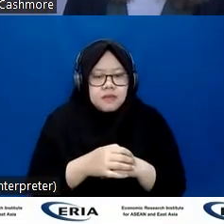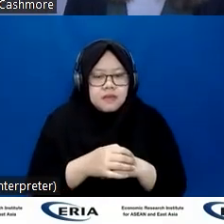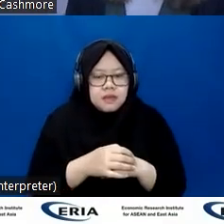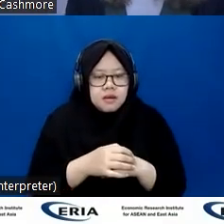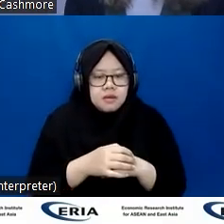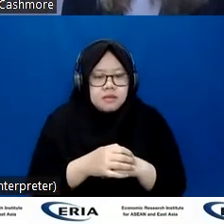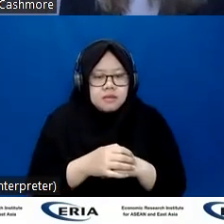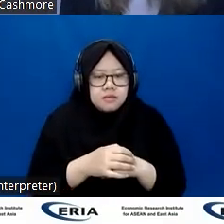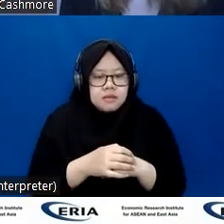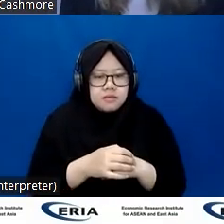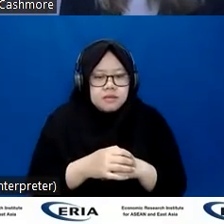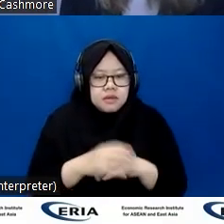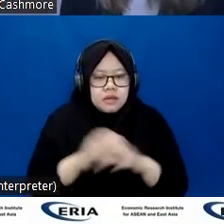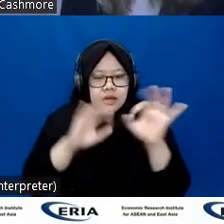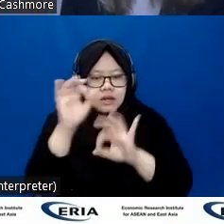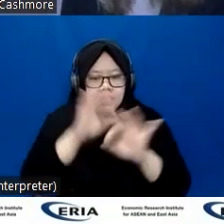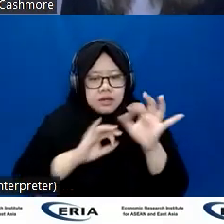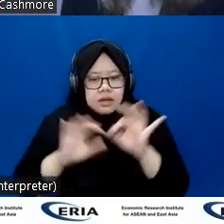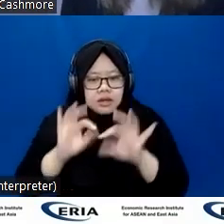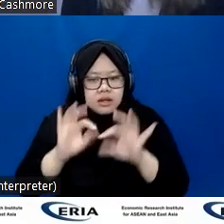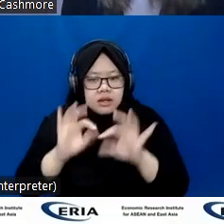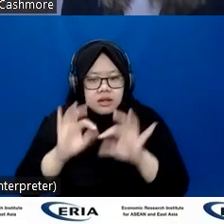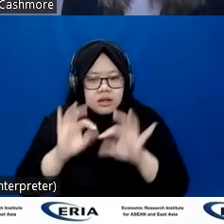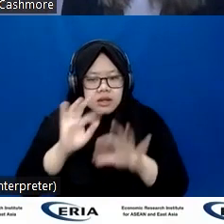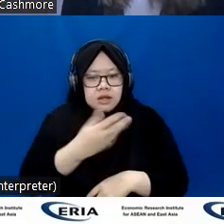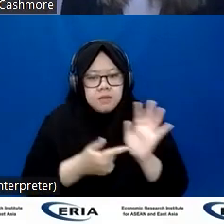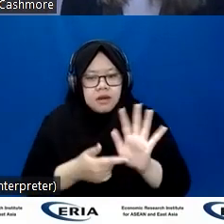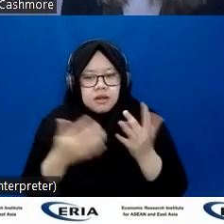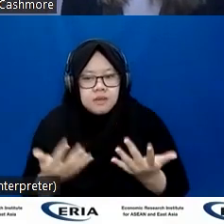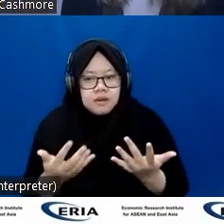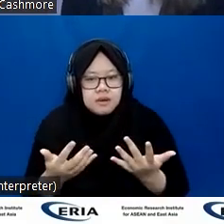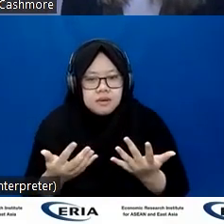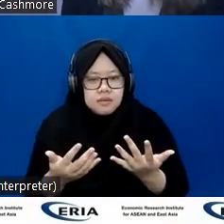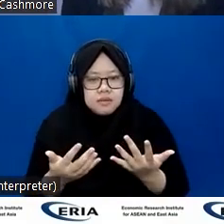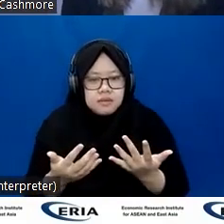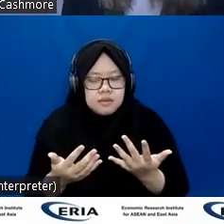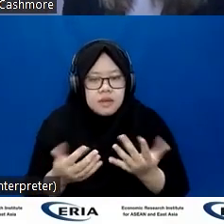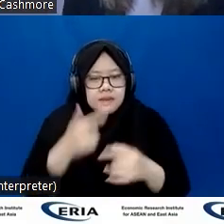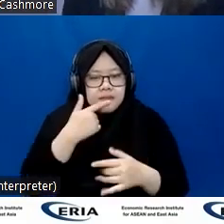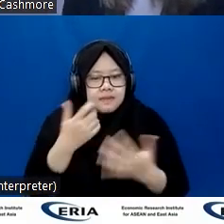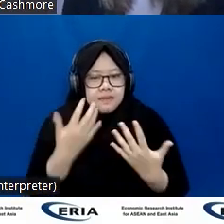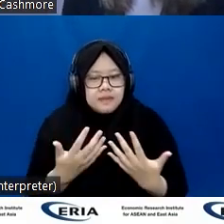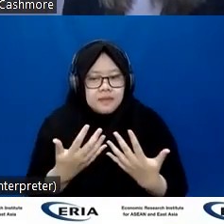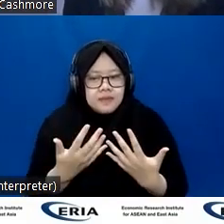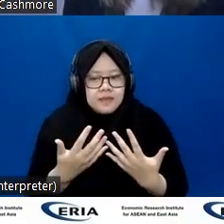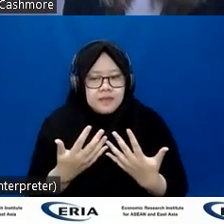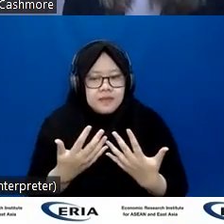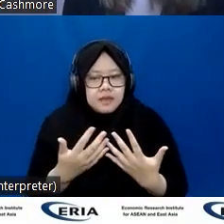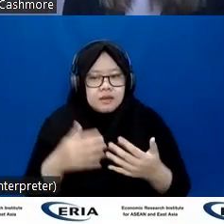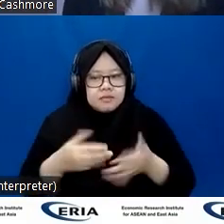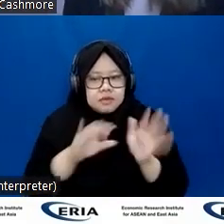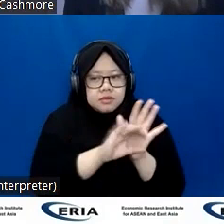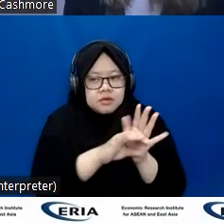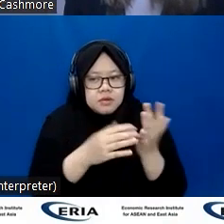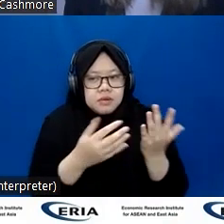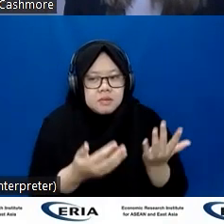Another another thing we wanted to highlight is digital literacy is really crucial. And to give you an example, whilst we don't have figures for people